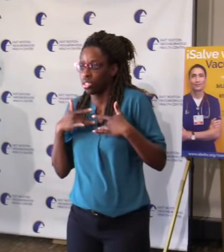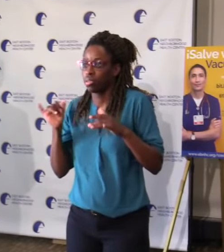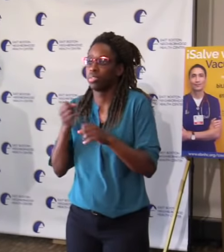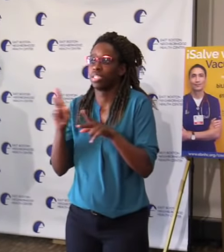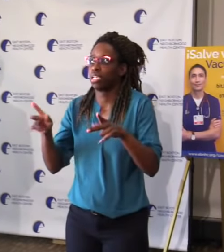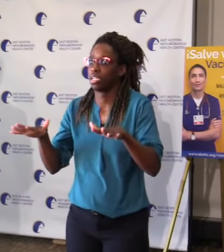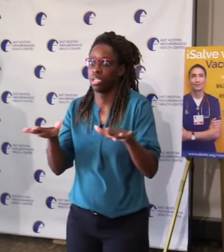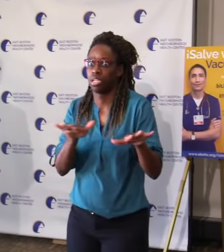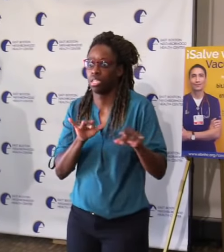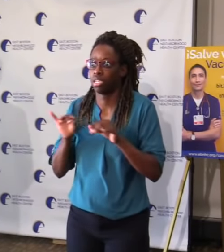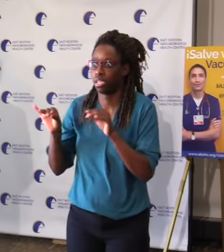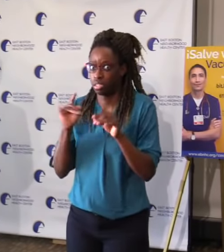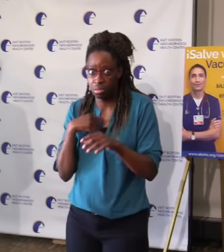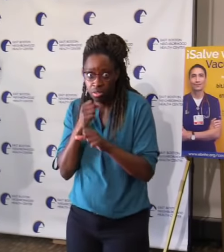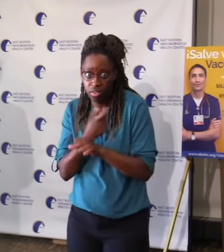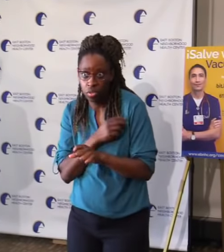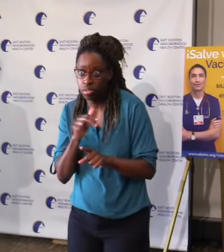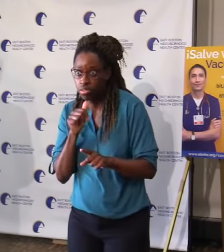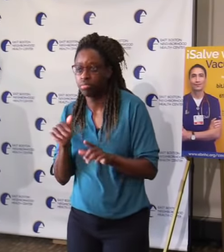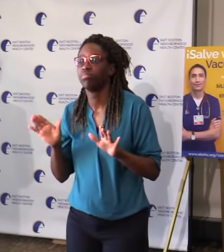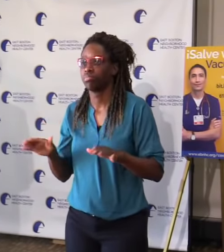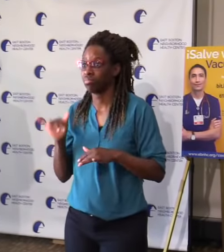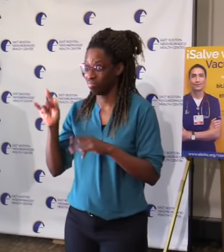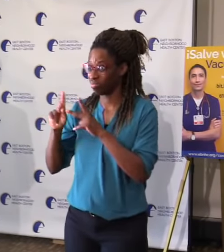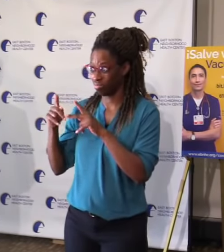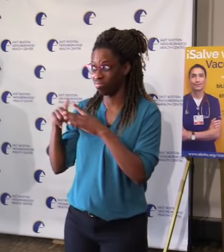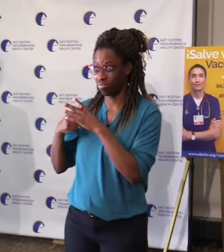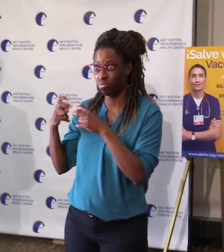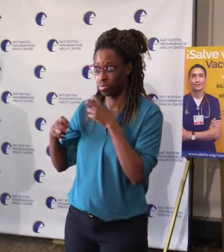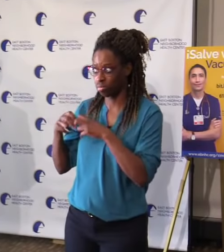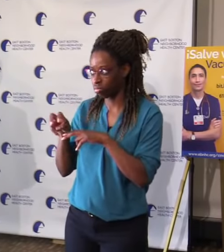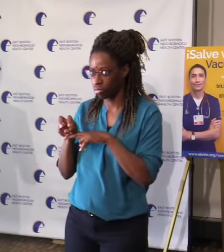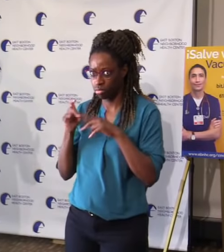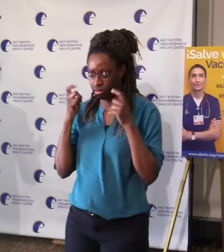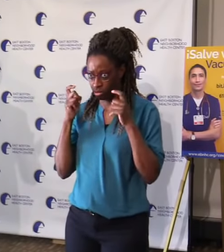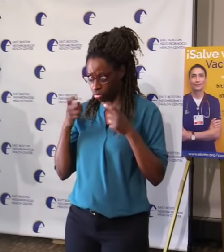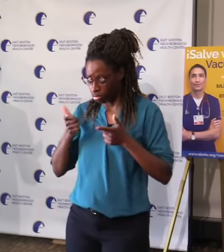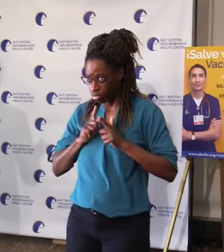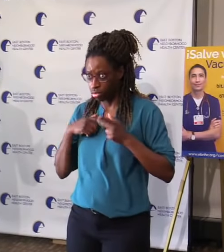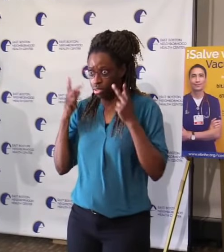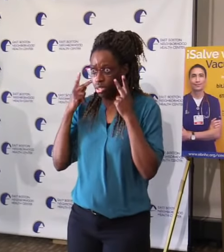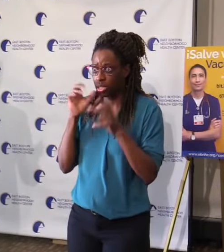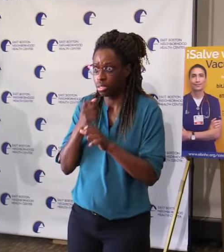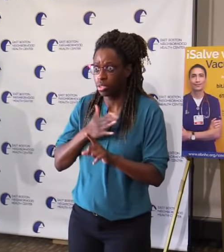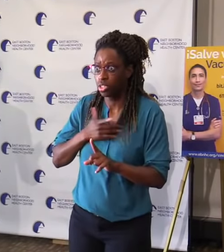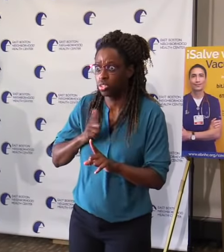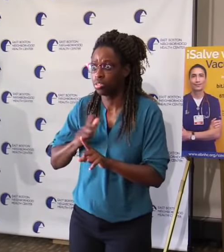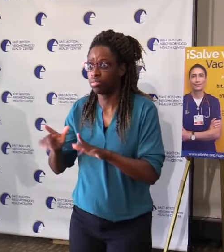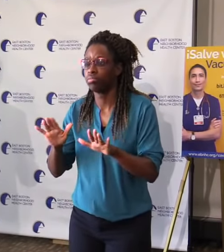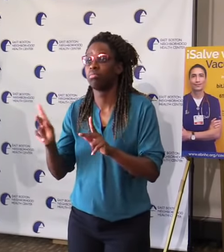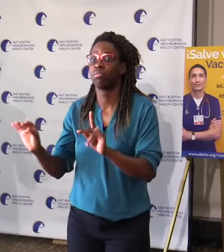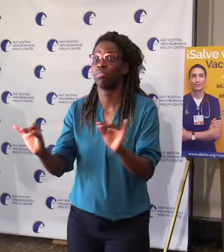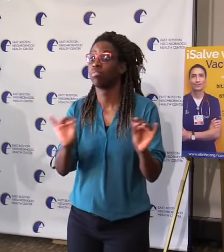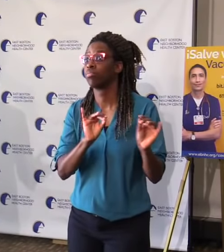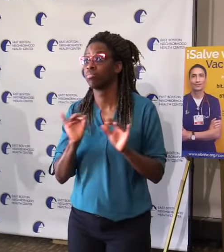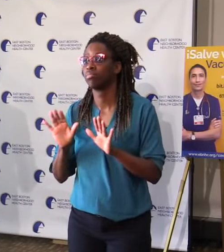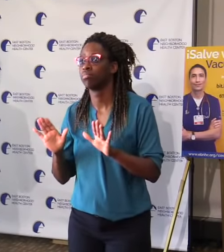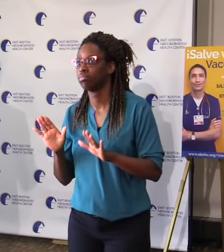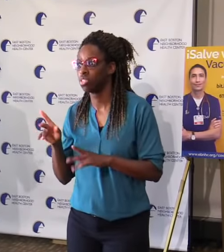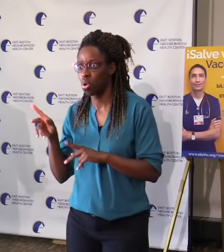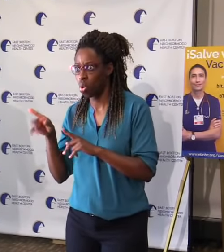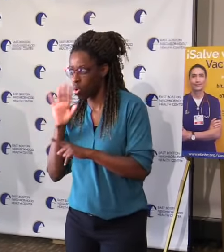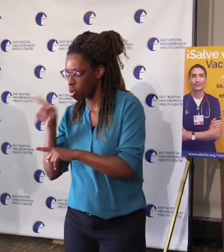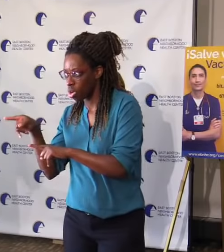sites over the course of the past few weeks. People start to get this sense that, oh, you know, they hear from somebody somewhere that they're running out of